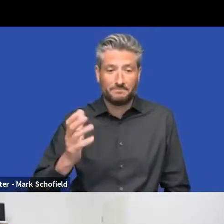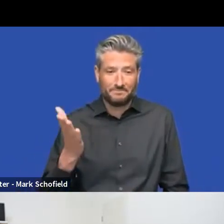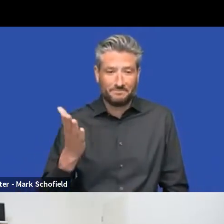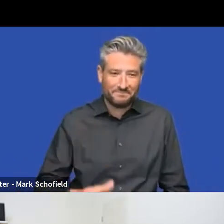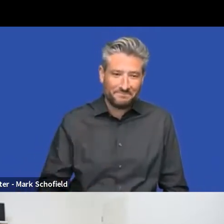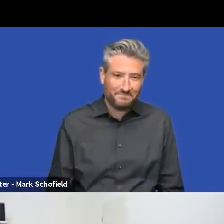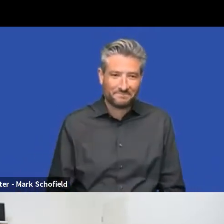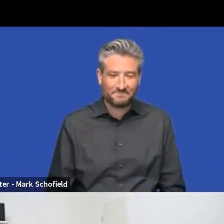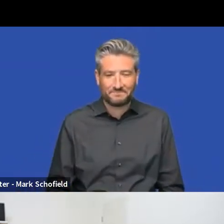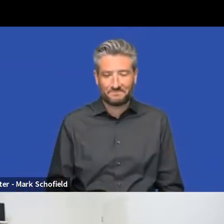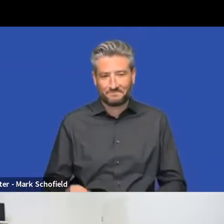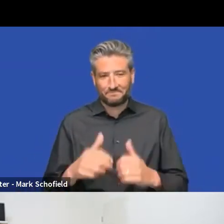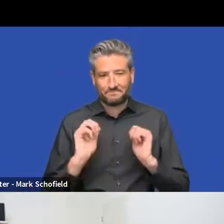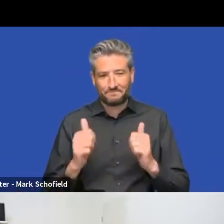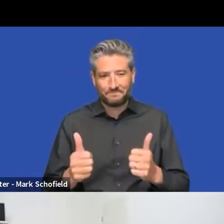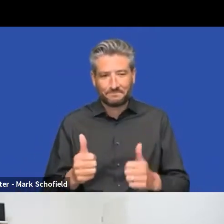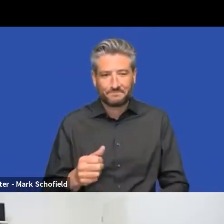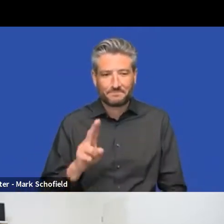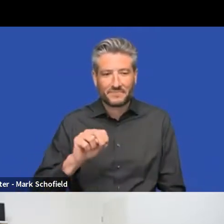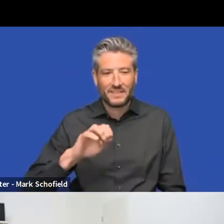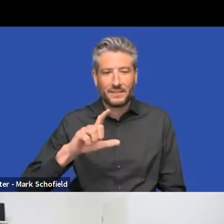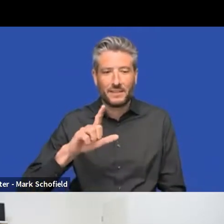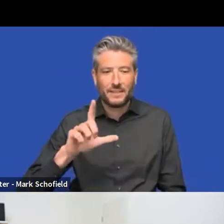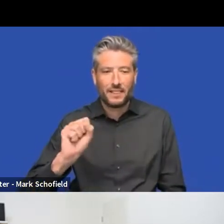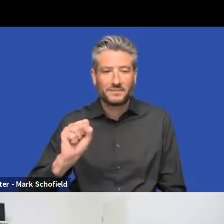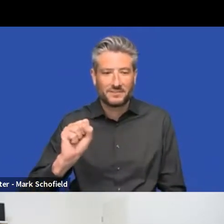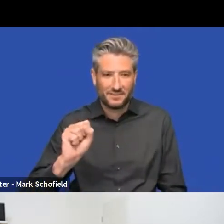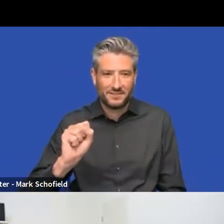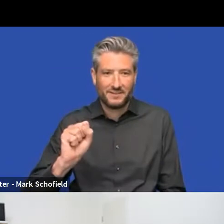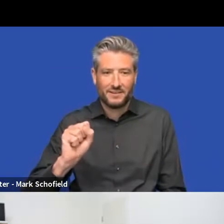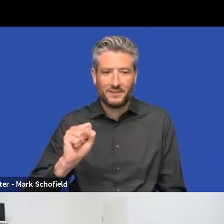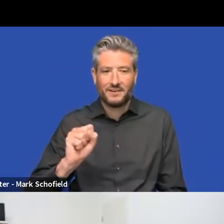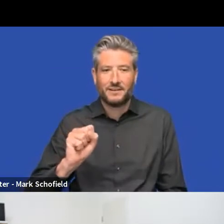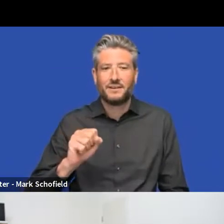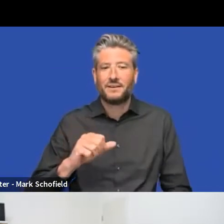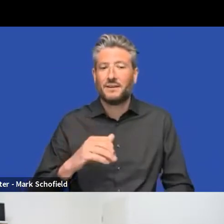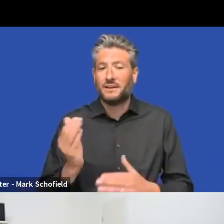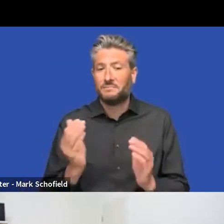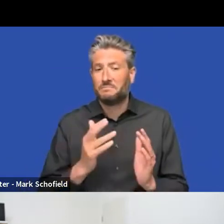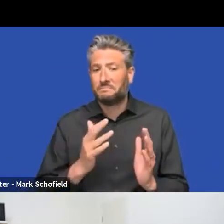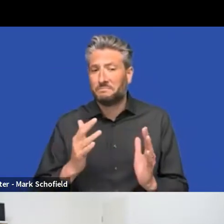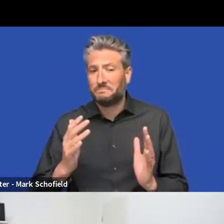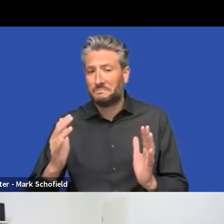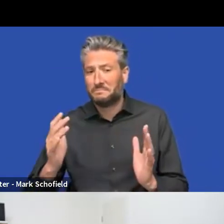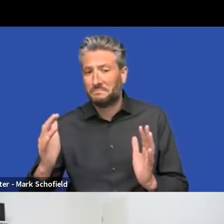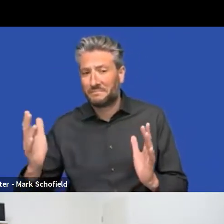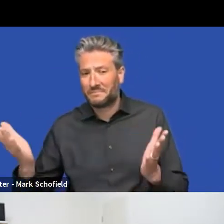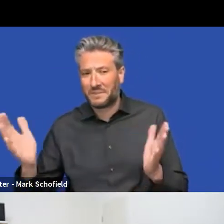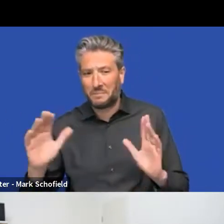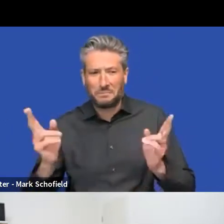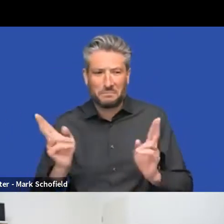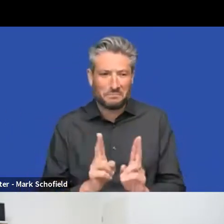Nils, but it's perfectly fine if you say long, so long song, something along those lines.